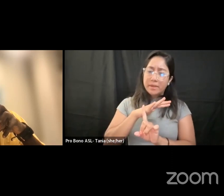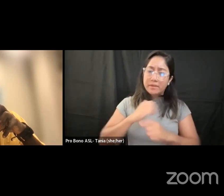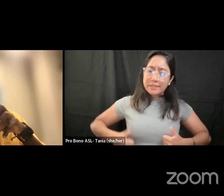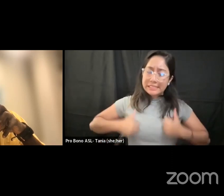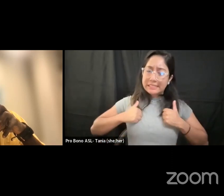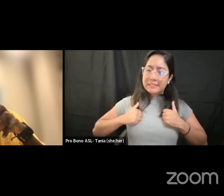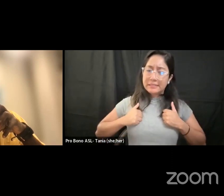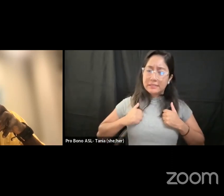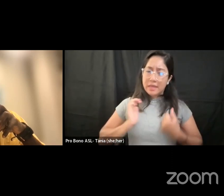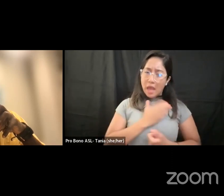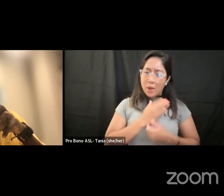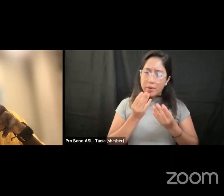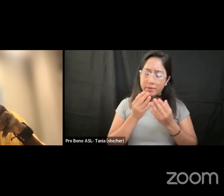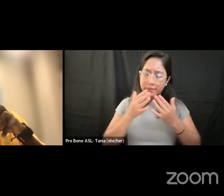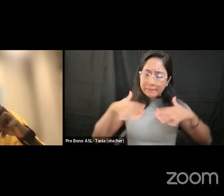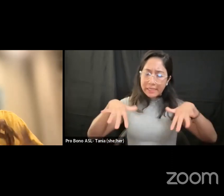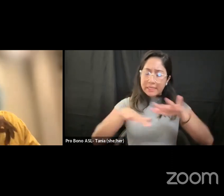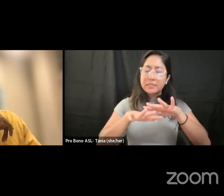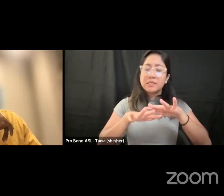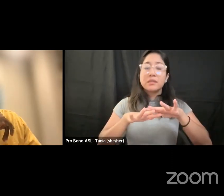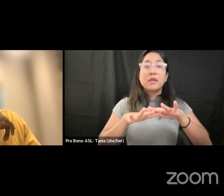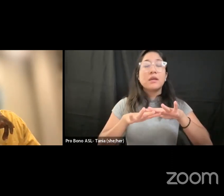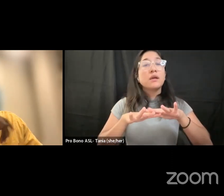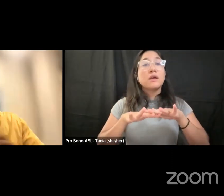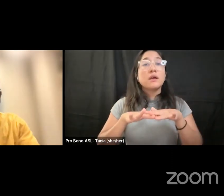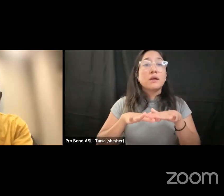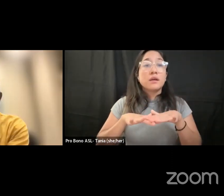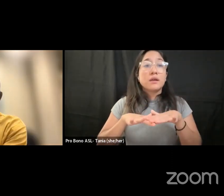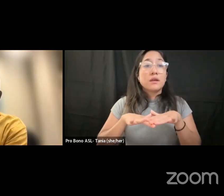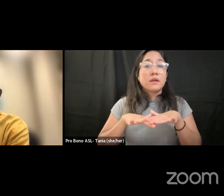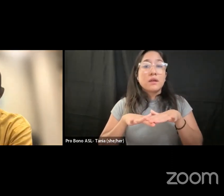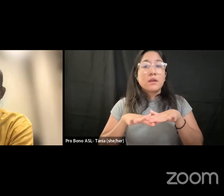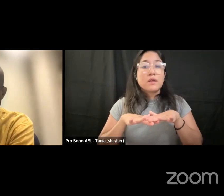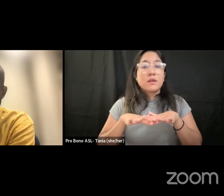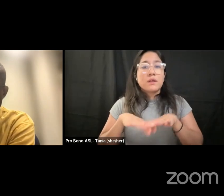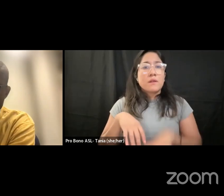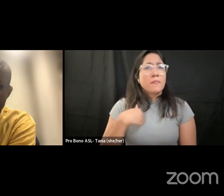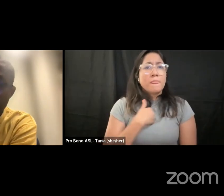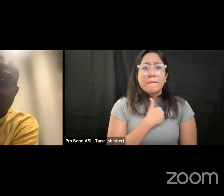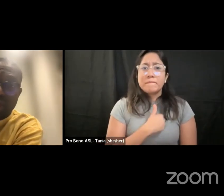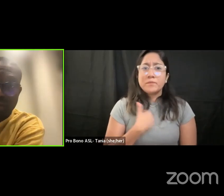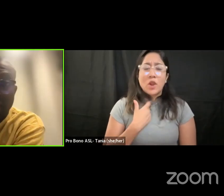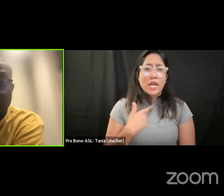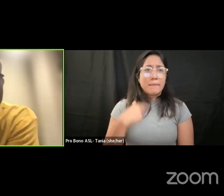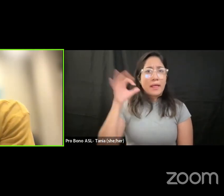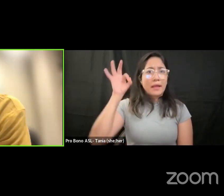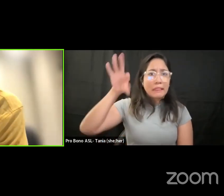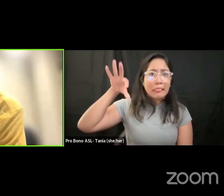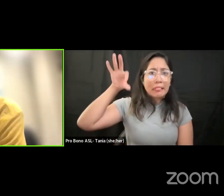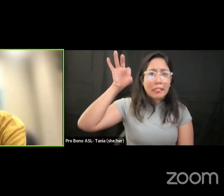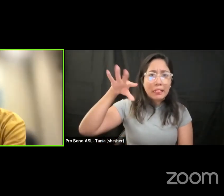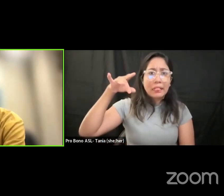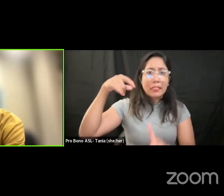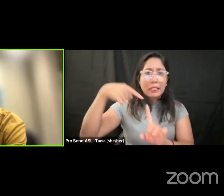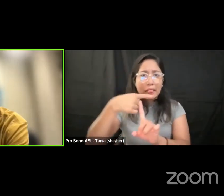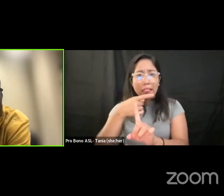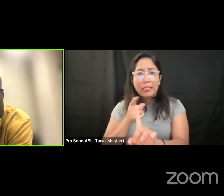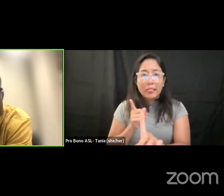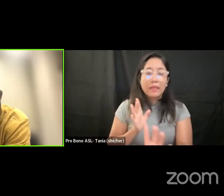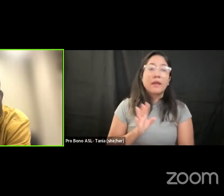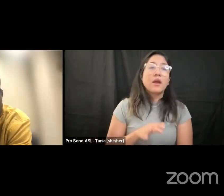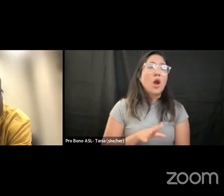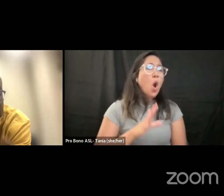a little bit further another i'm sorry i'm just joined putting dropping certain points no no that's right please go ahead yes